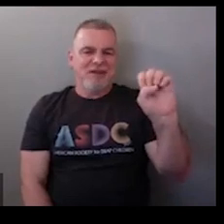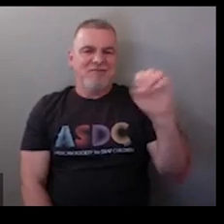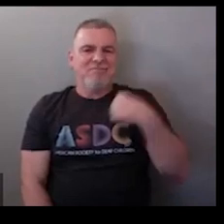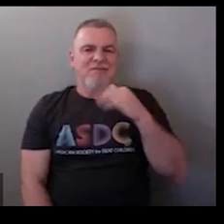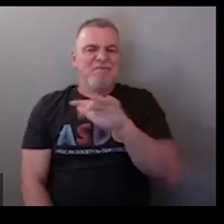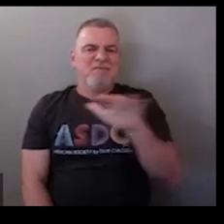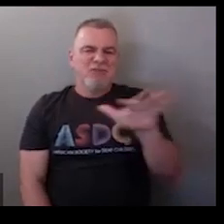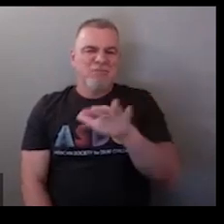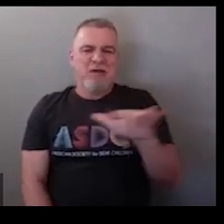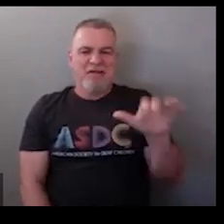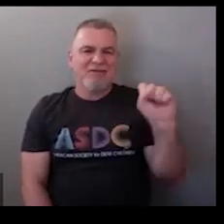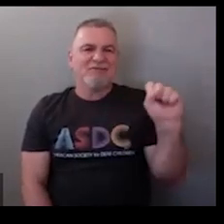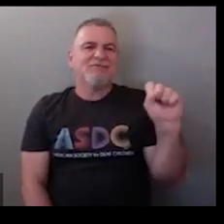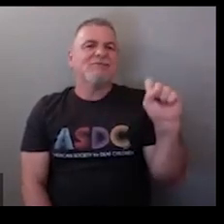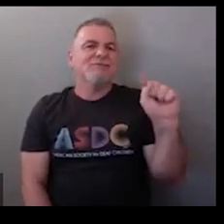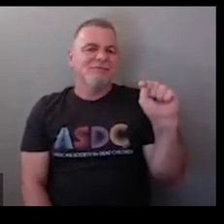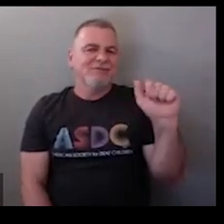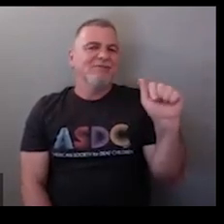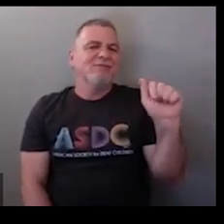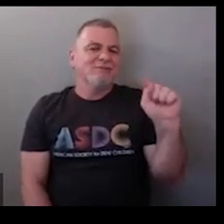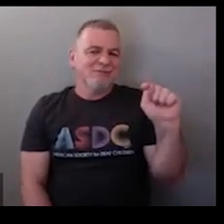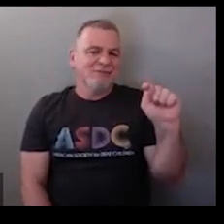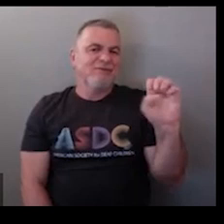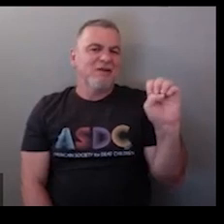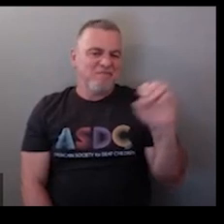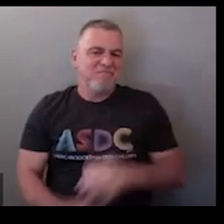state you can fingerspell state